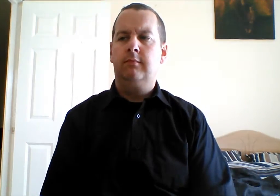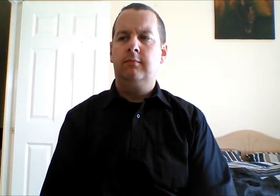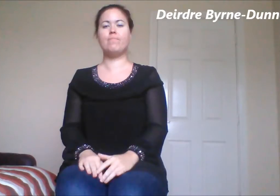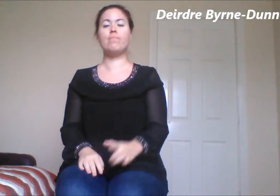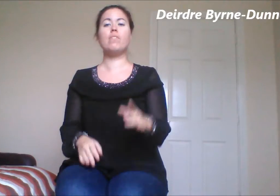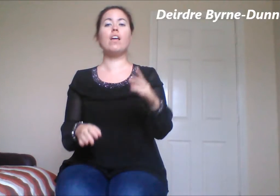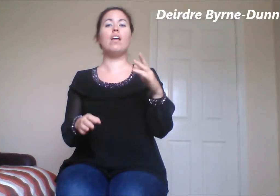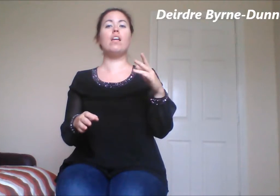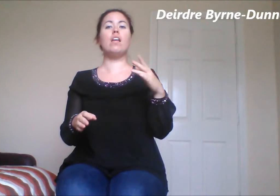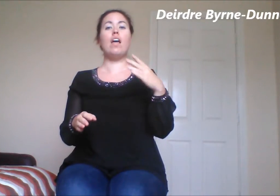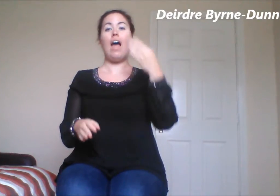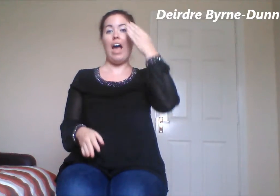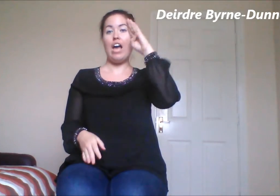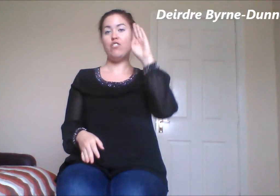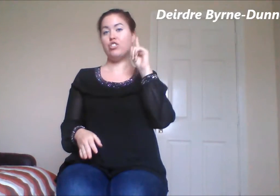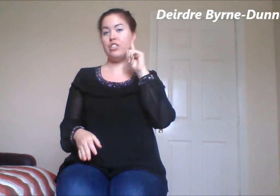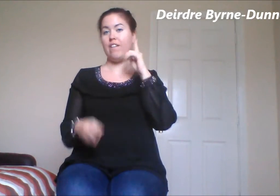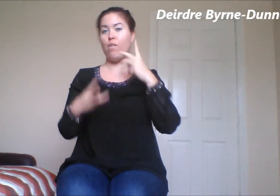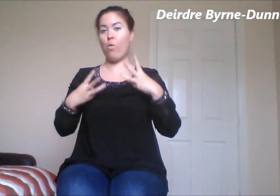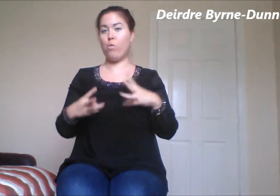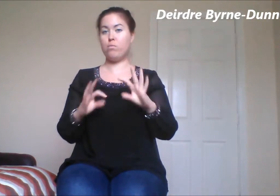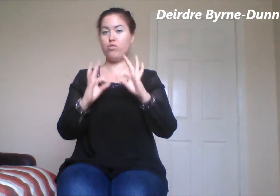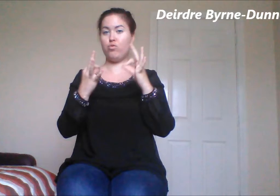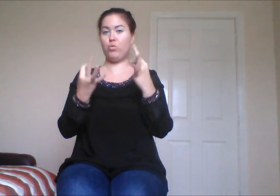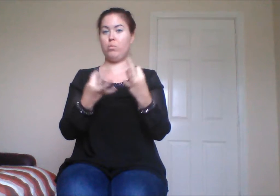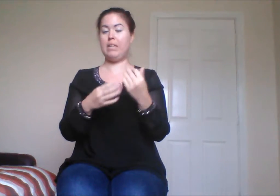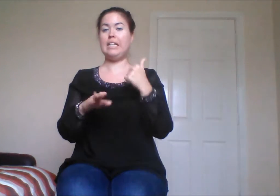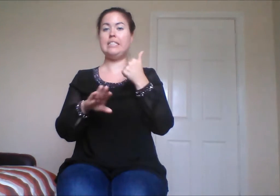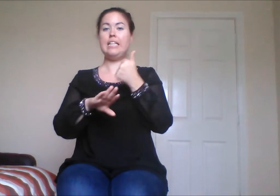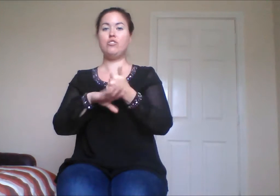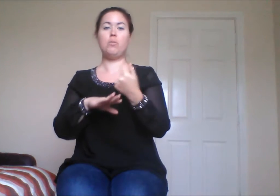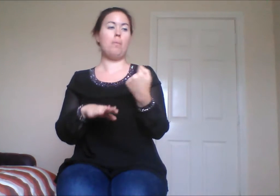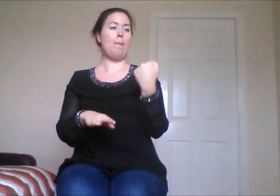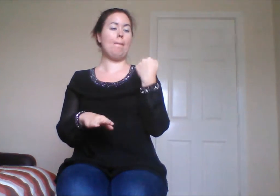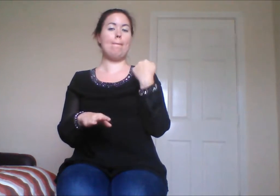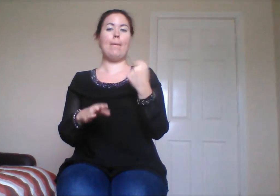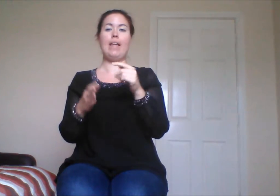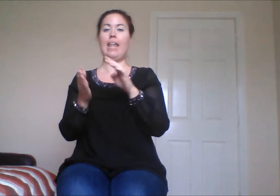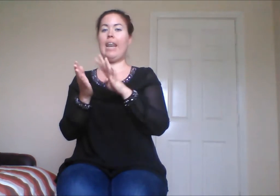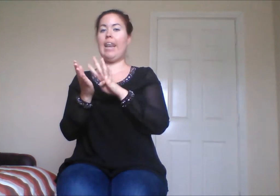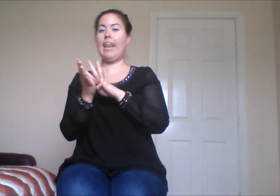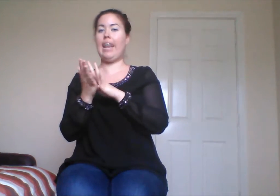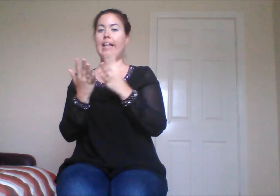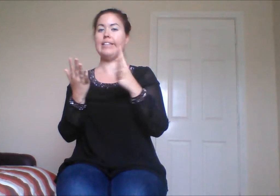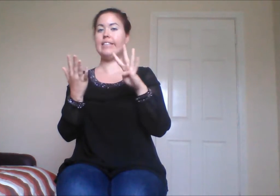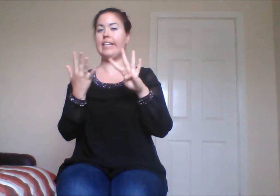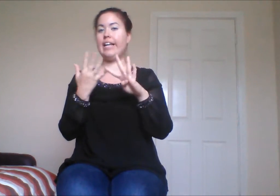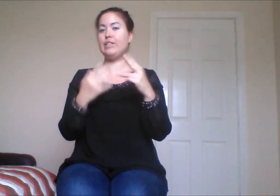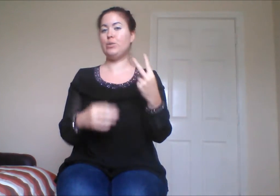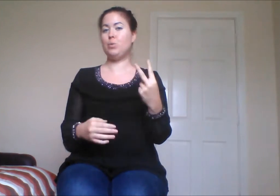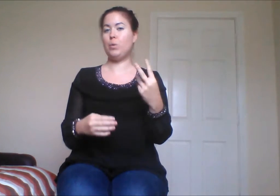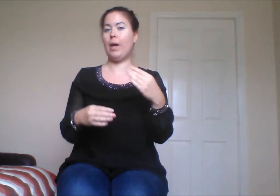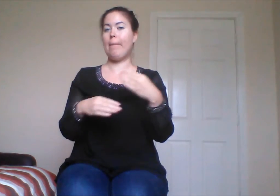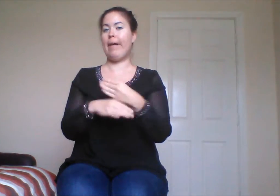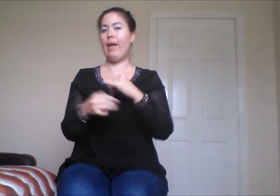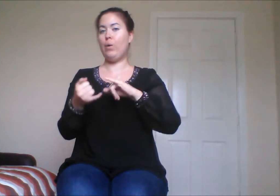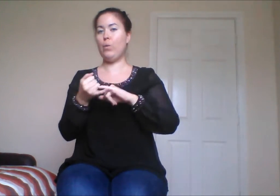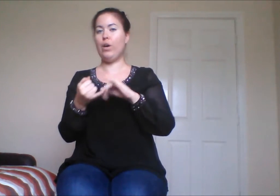So, the Irish Deaf Women's Group, they were set up in 1992 by Susan O'Reilly. Now, she herself decided to